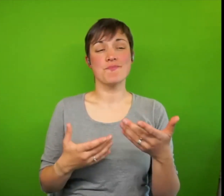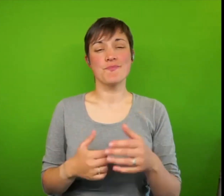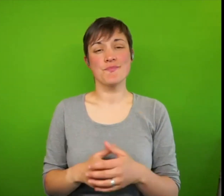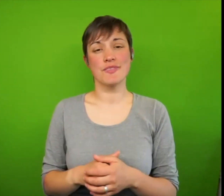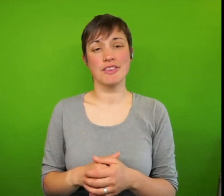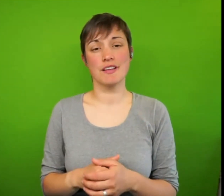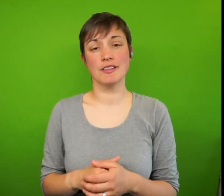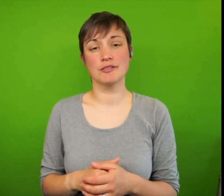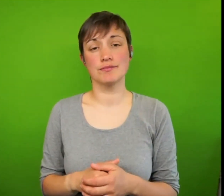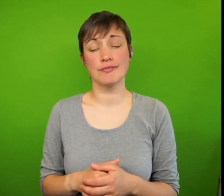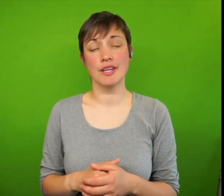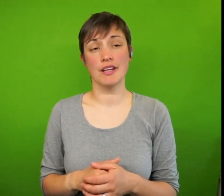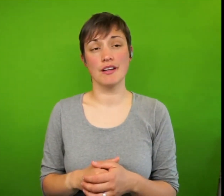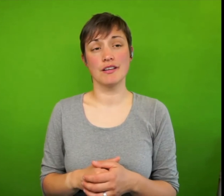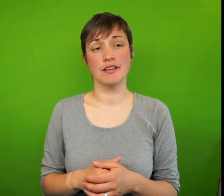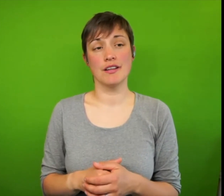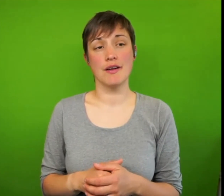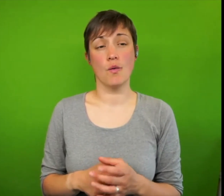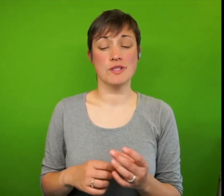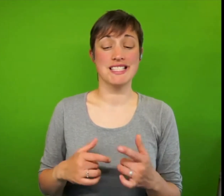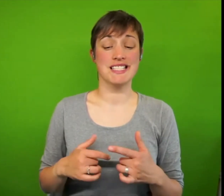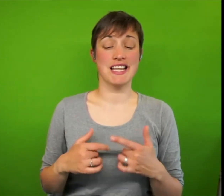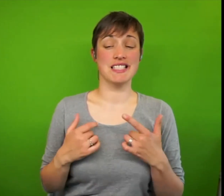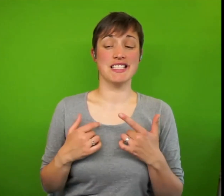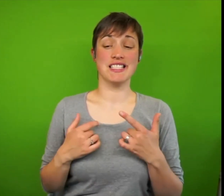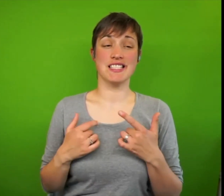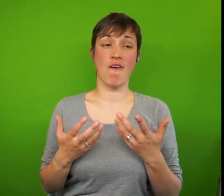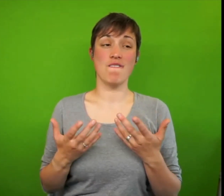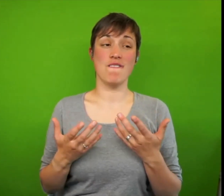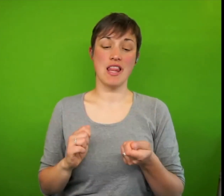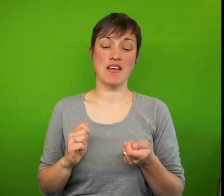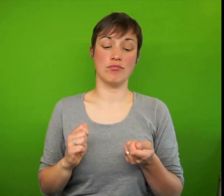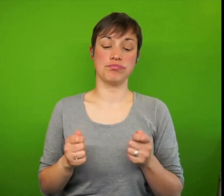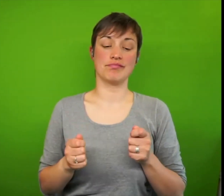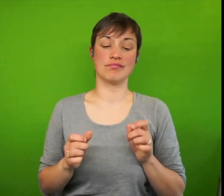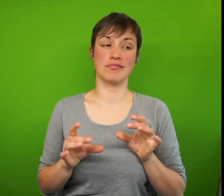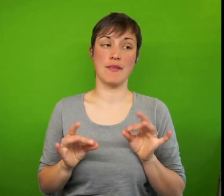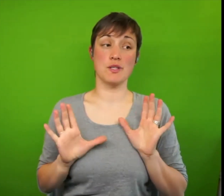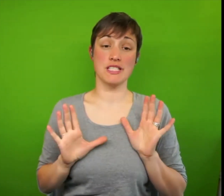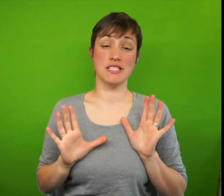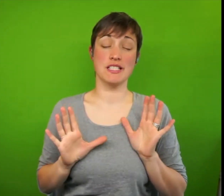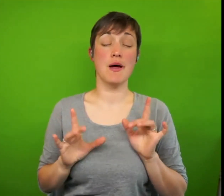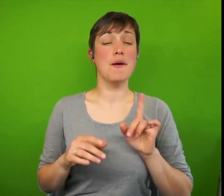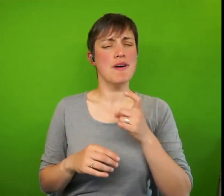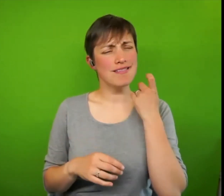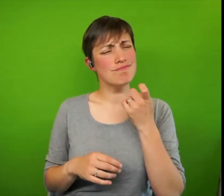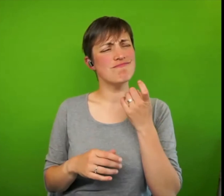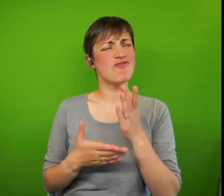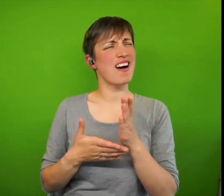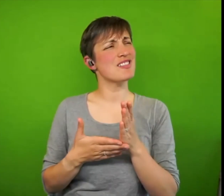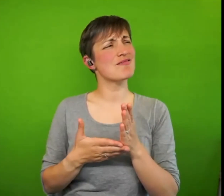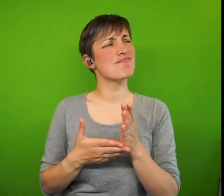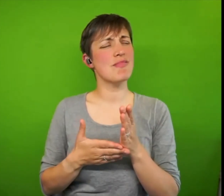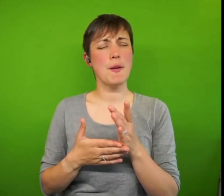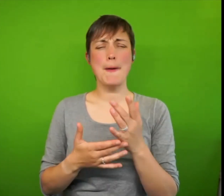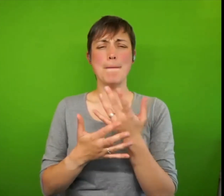that was perhaps a moment, transitory phase. But I think public attitudes, but over